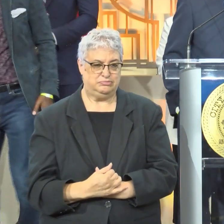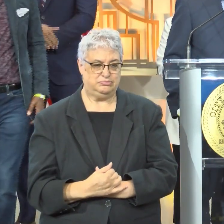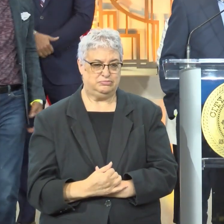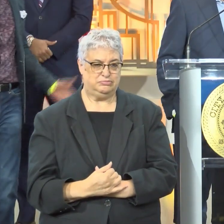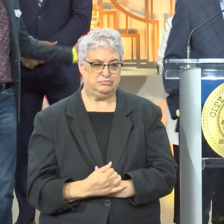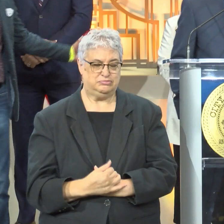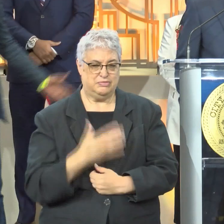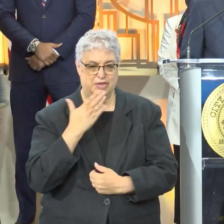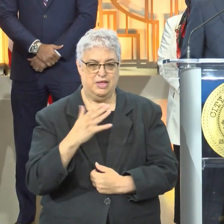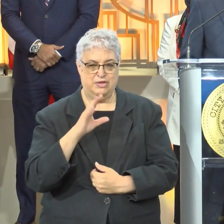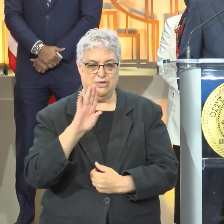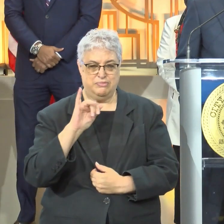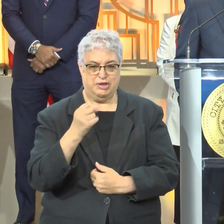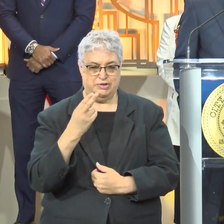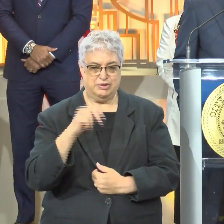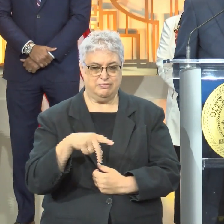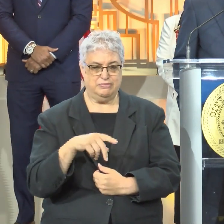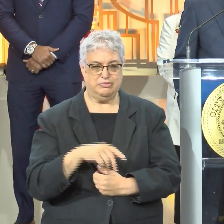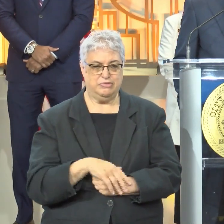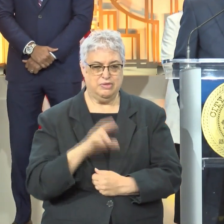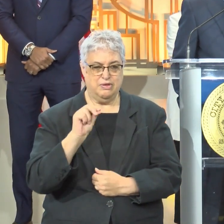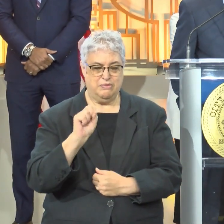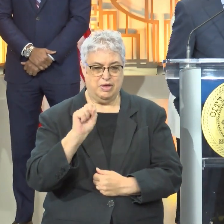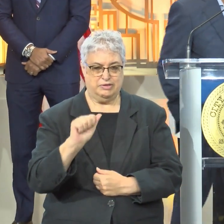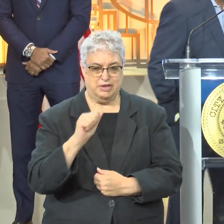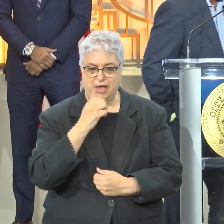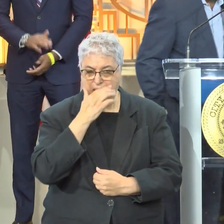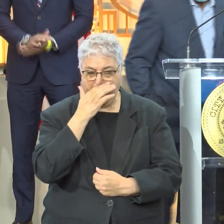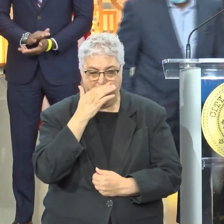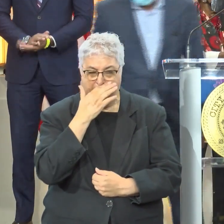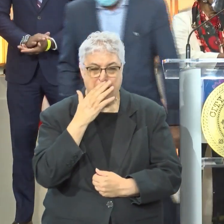Thank you. you. Now let me bring on Angelica Raza with Mi Familia Vota.